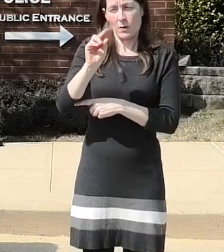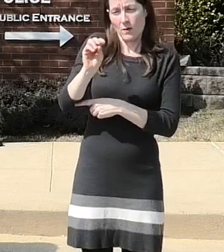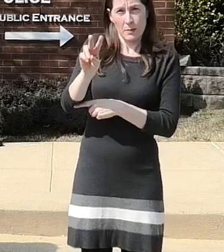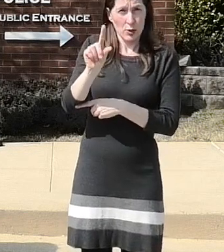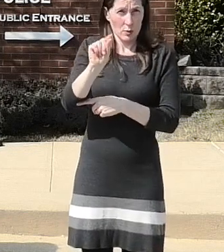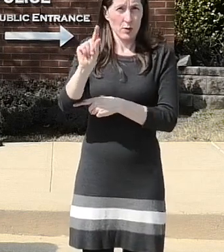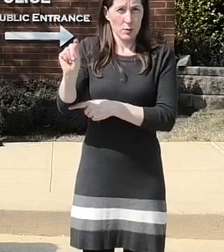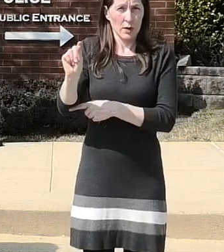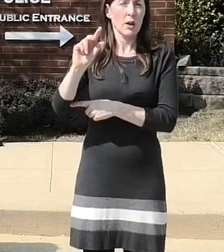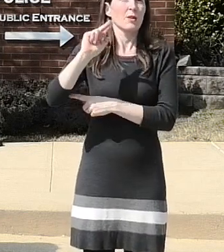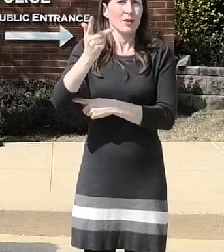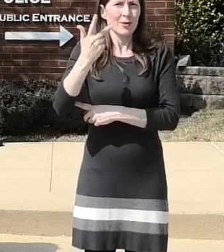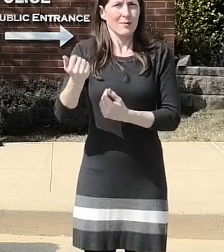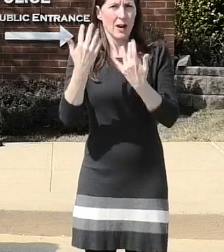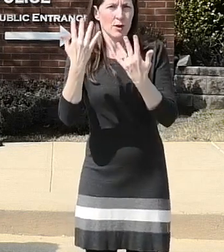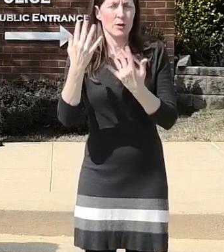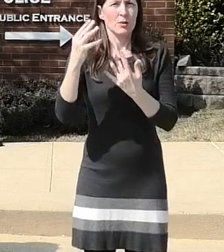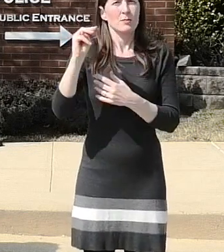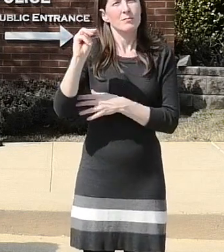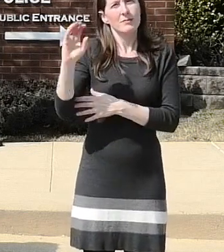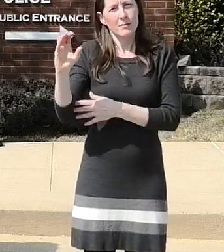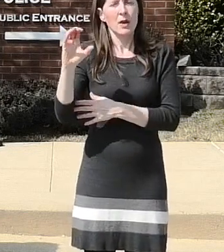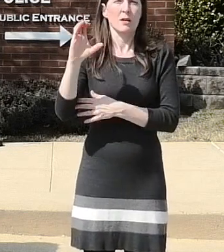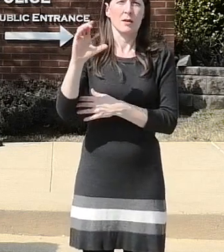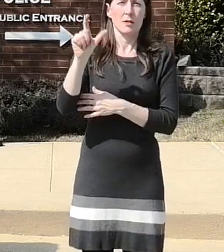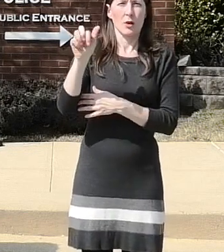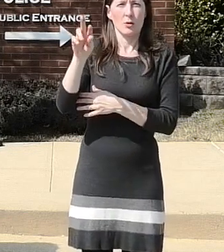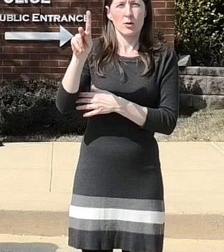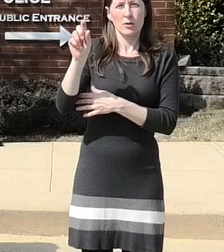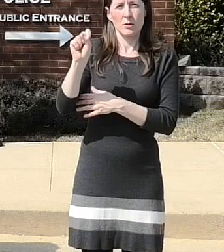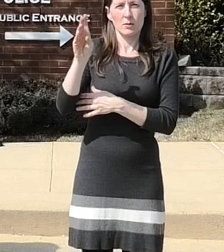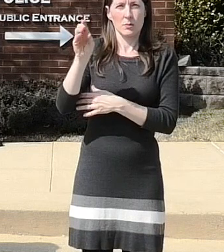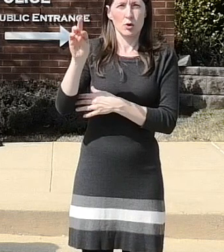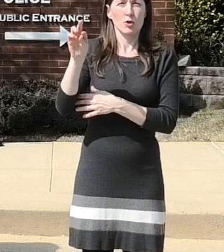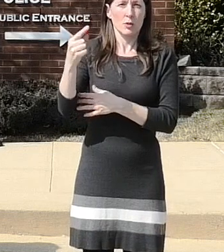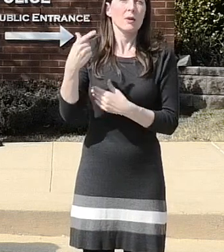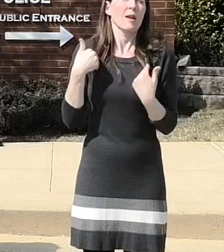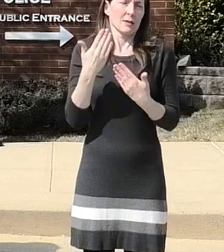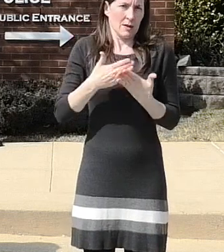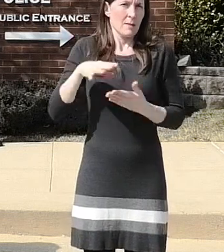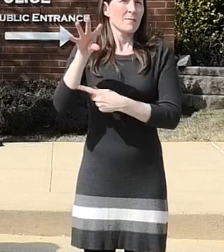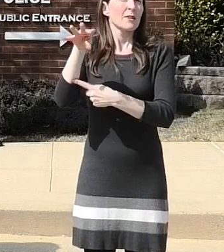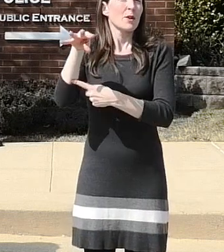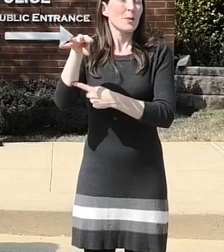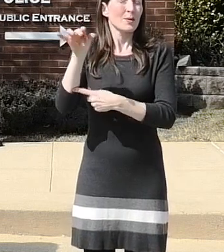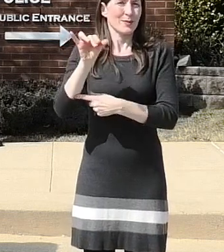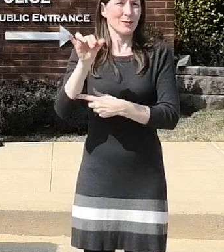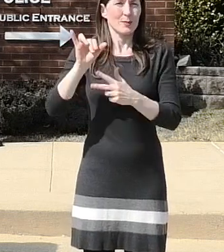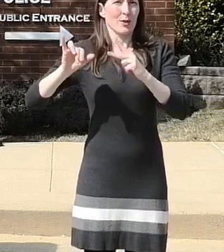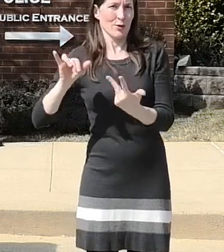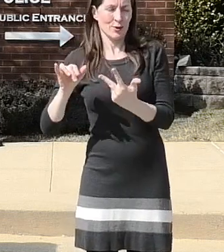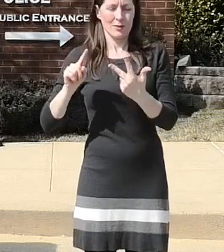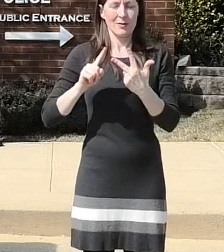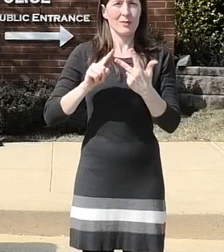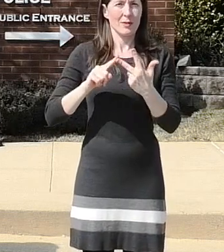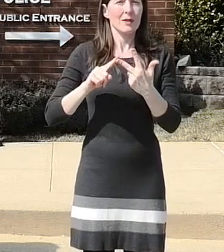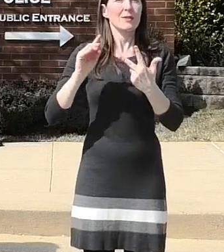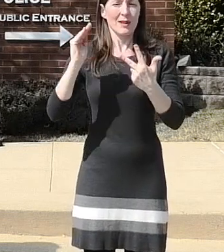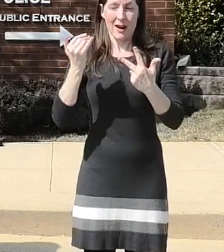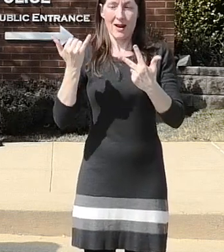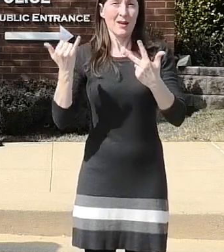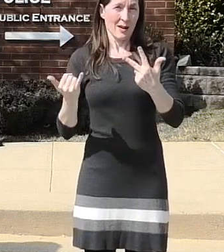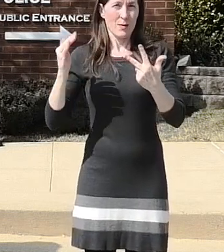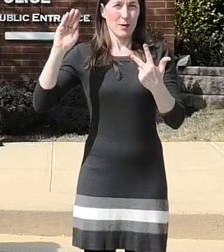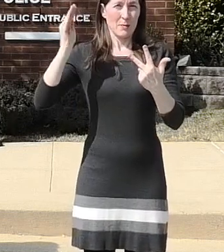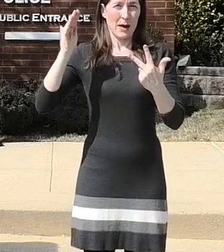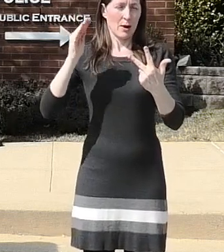third fire uh in montgomery county in clarksburg where we did recover some video surveillance from that fire as well that was compared to all of the other videos